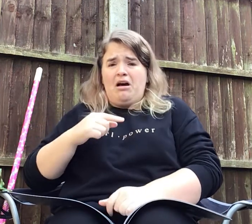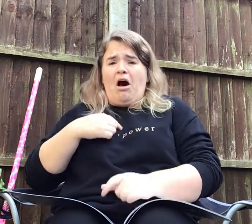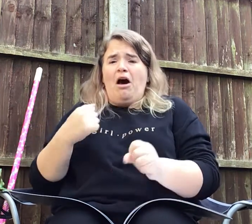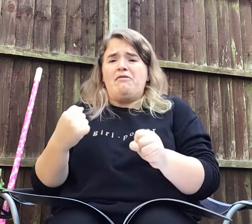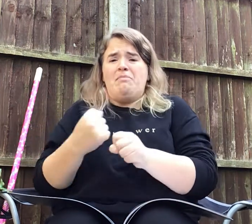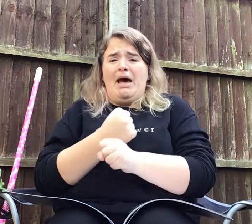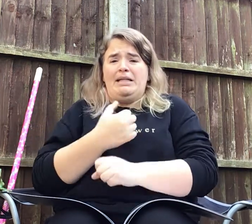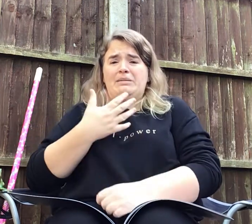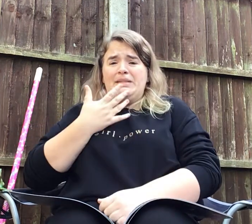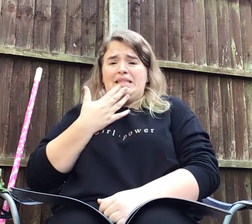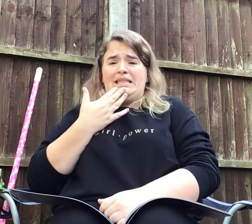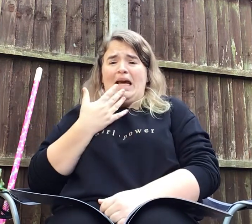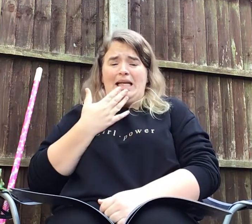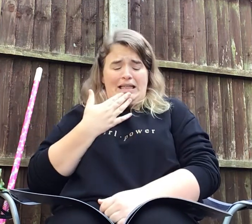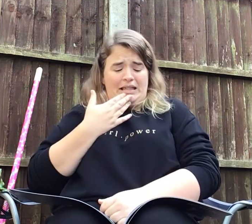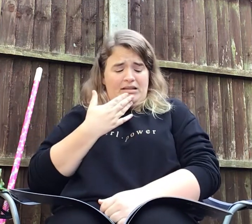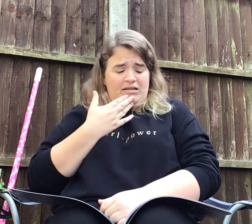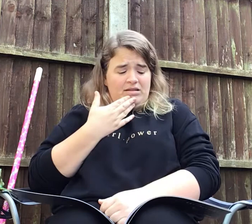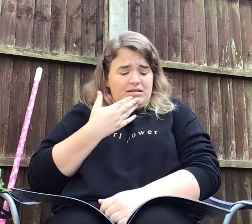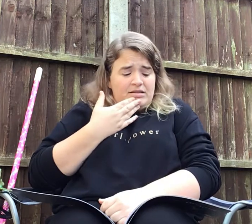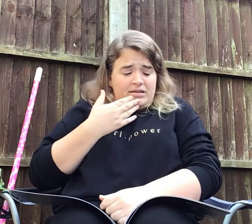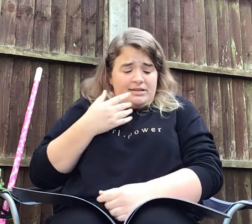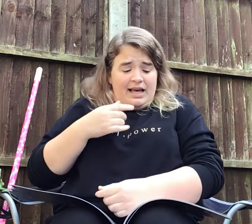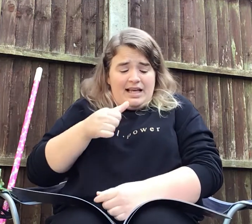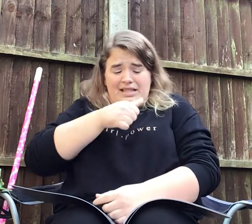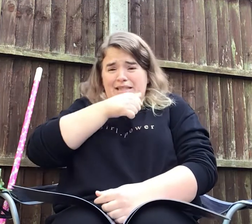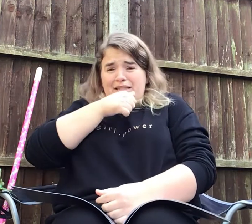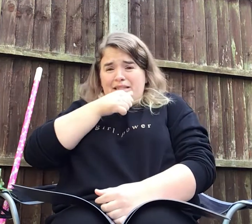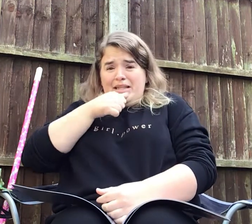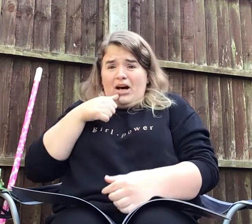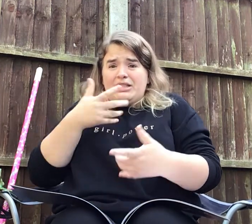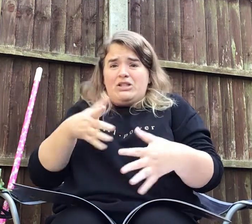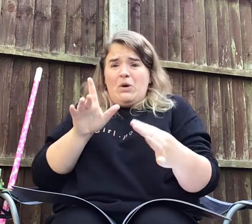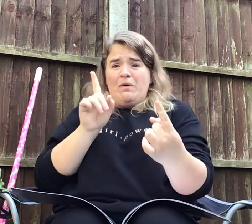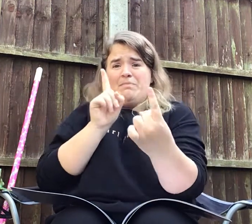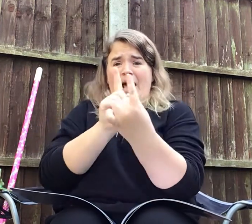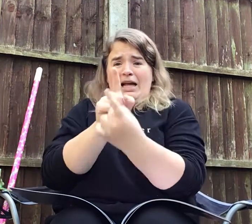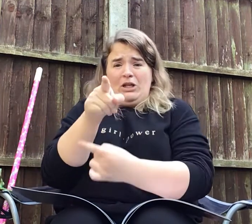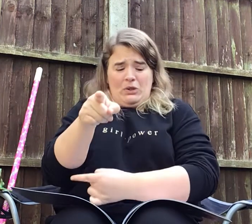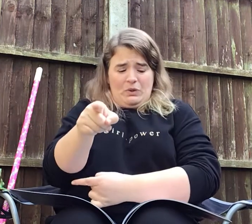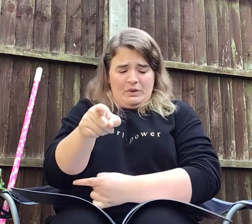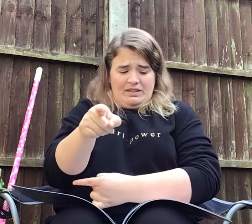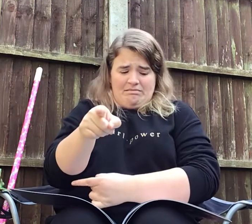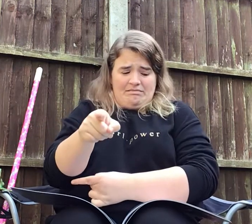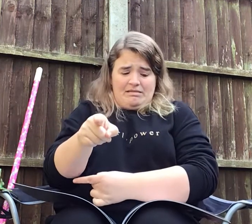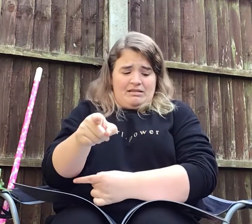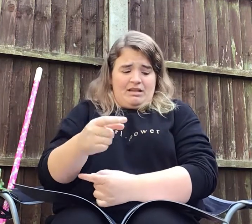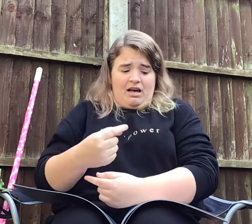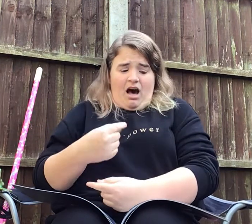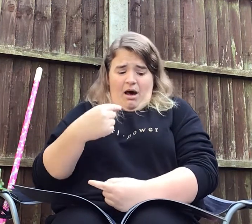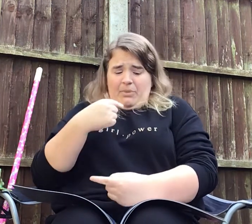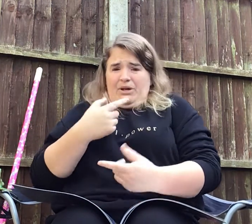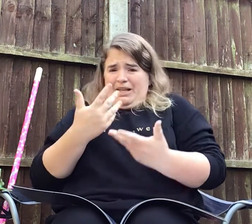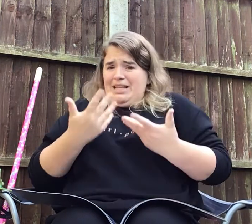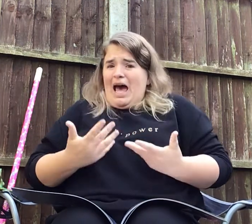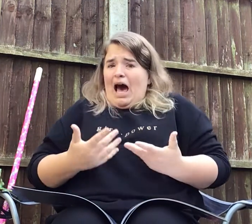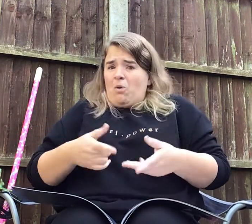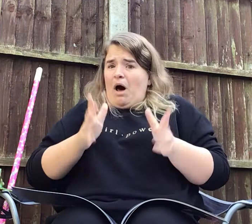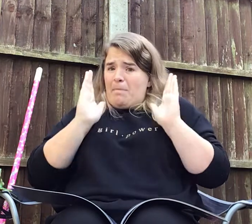I've made a mistake. It's nice to have met you. But now I